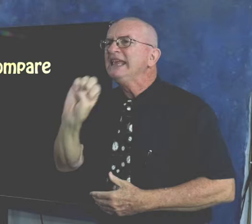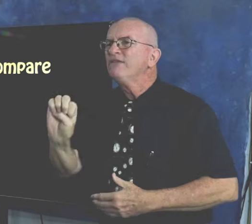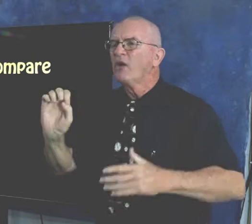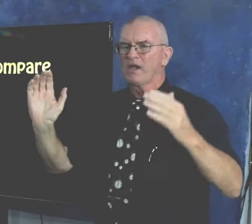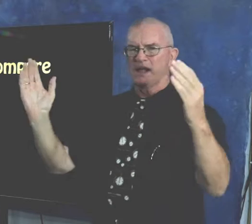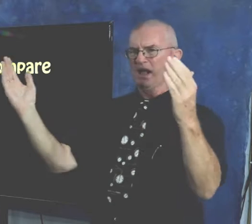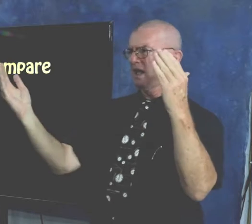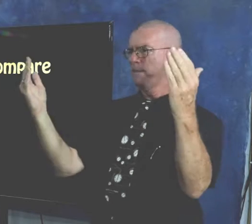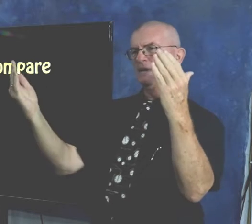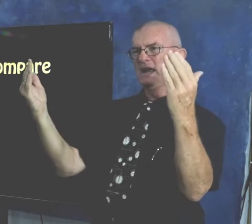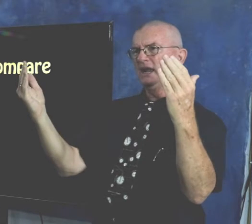Now,